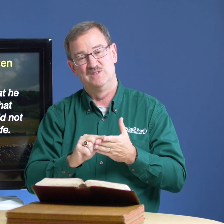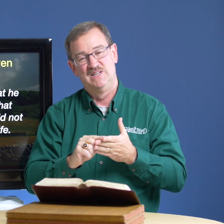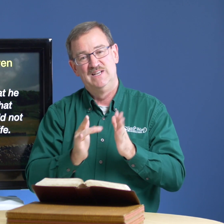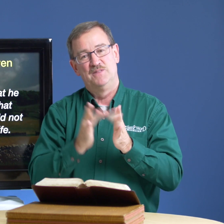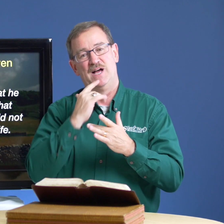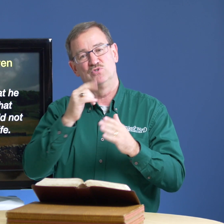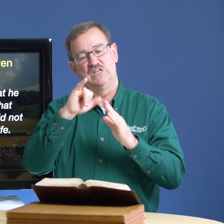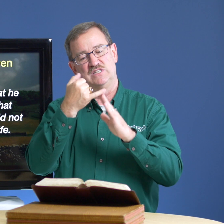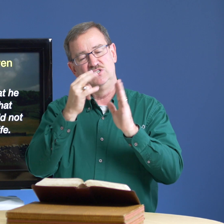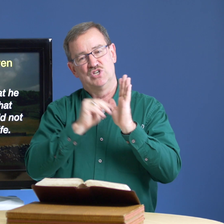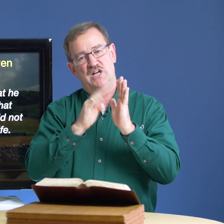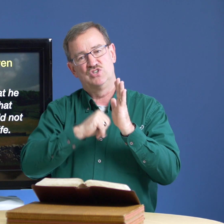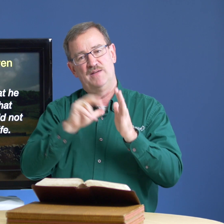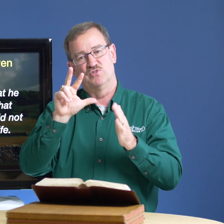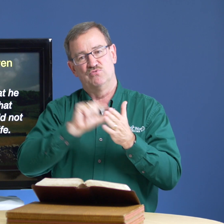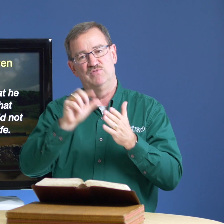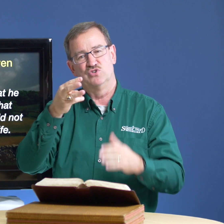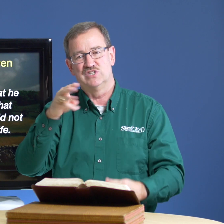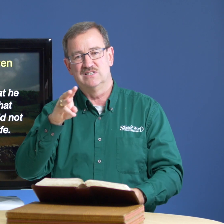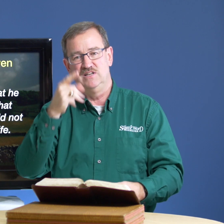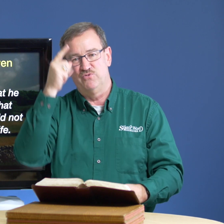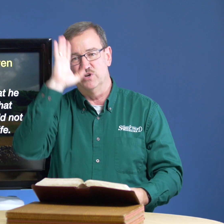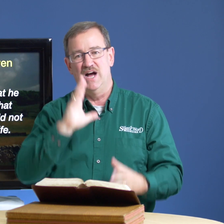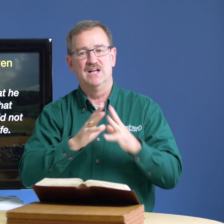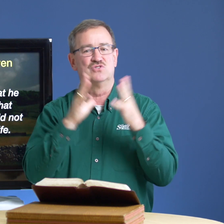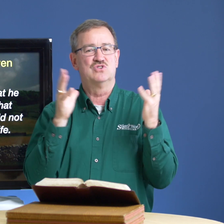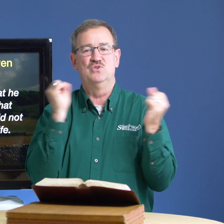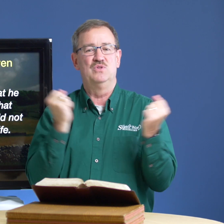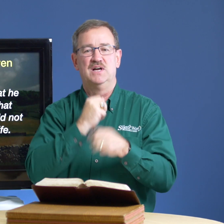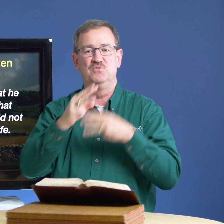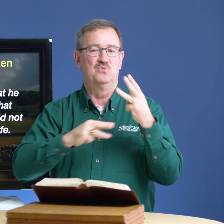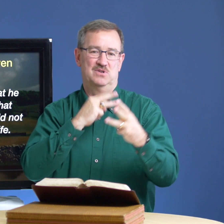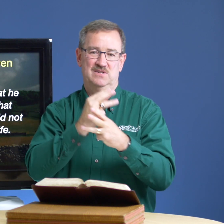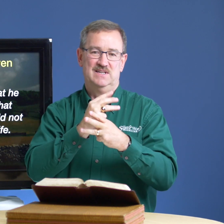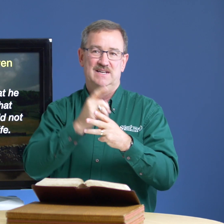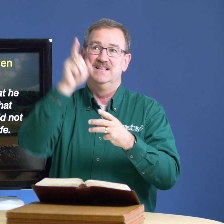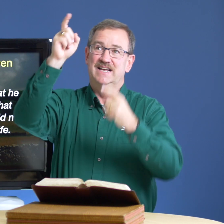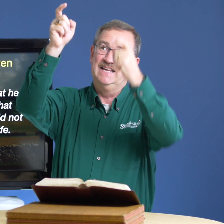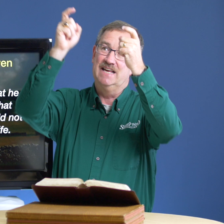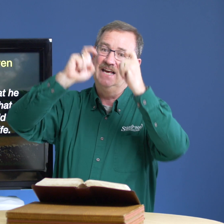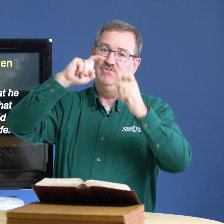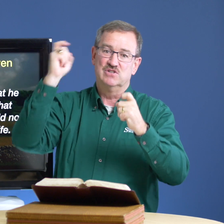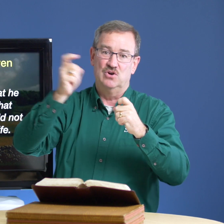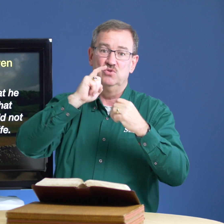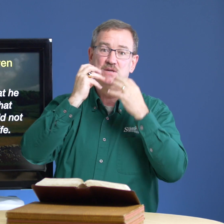bible says in john chapter 3 verse 16 for god so loved the world that he gave his only